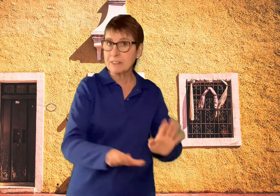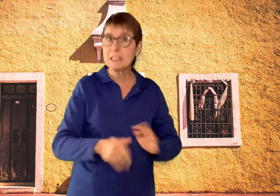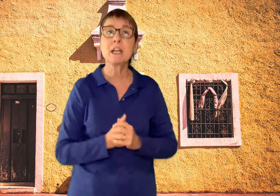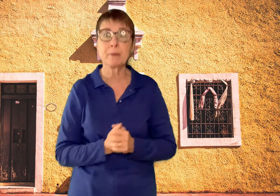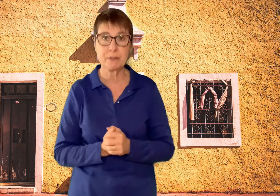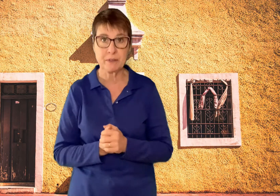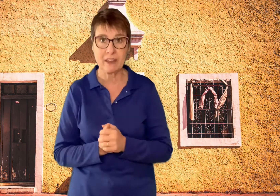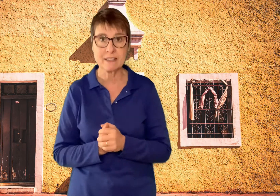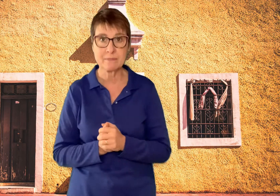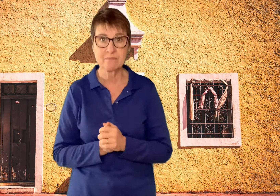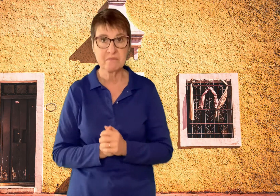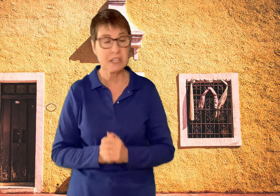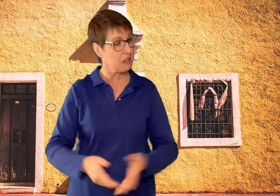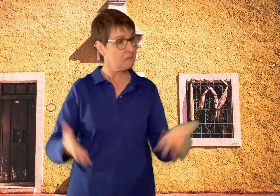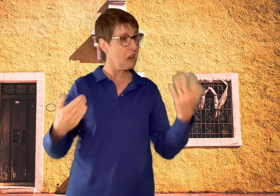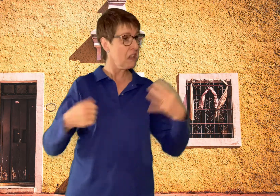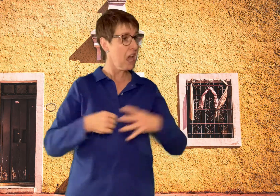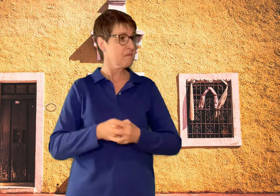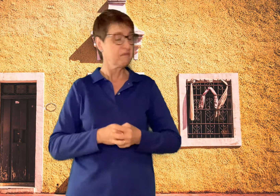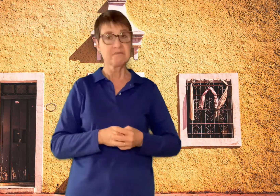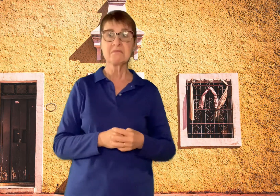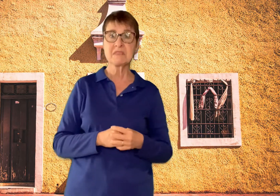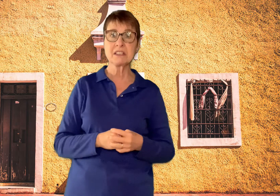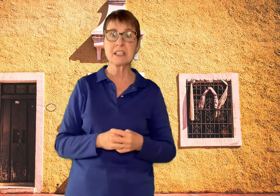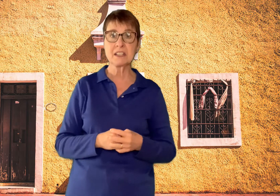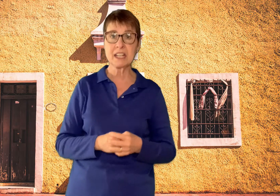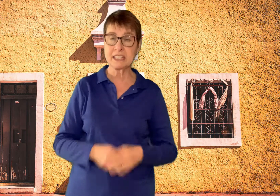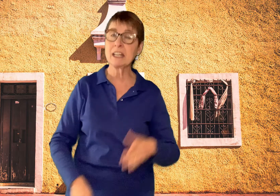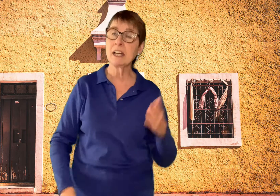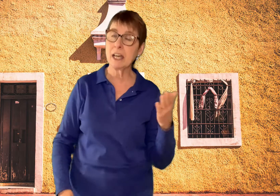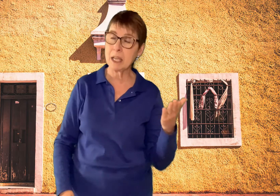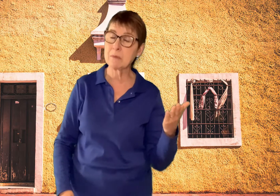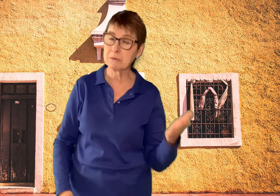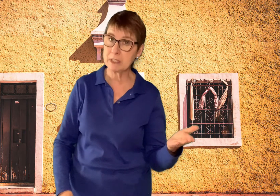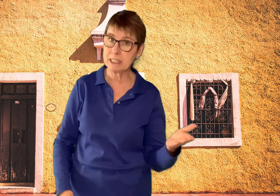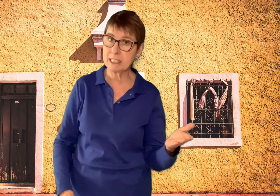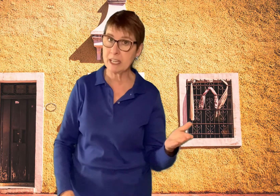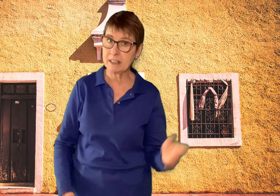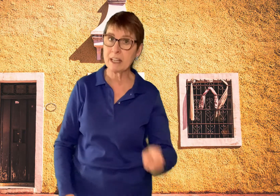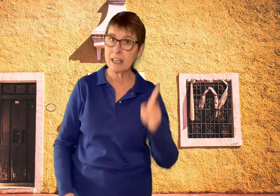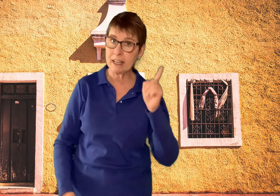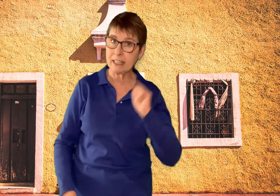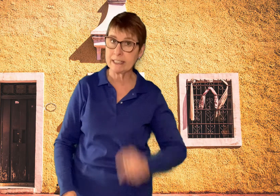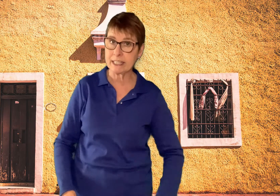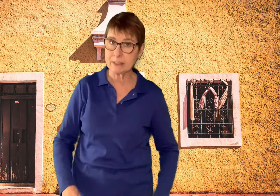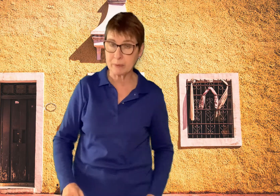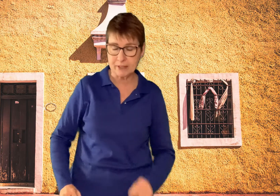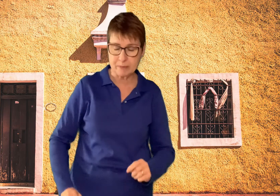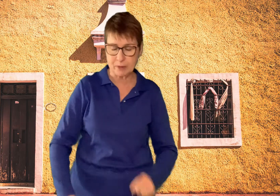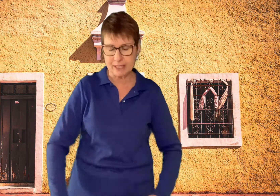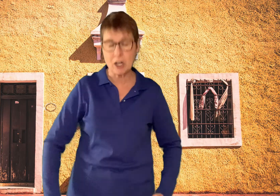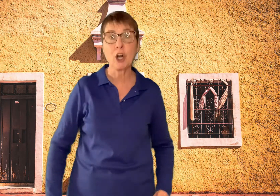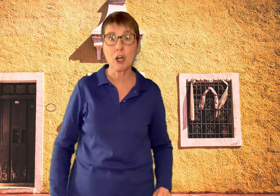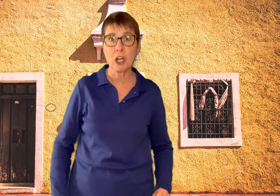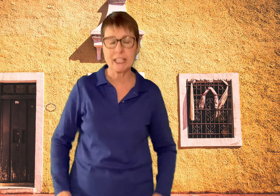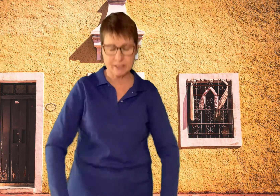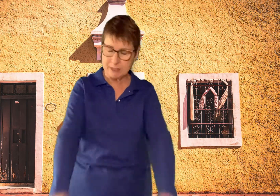clean up a few things. He said, oh, yeah. Sounds like a good idea. I am really tired and I need to get to work in the morning early. So he said,